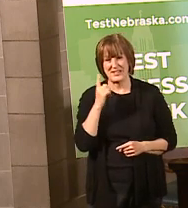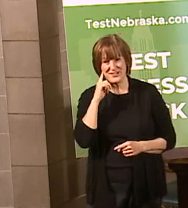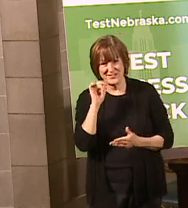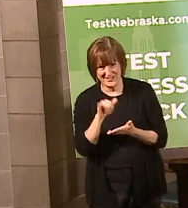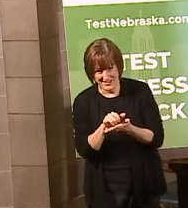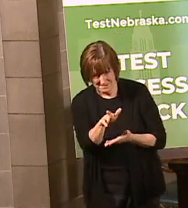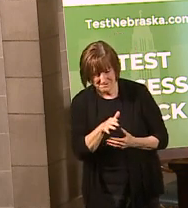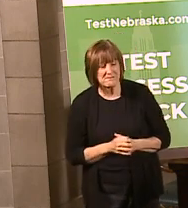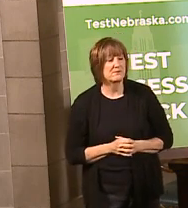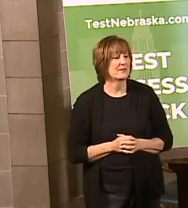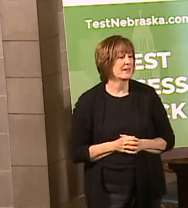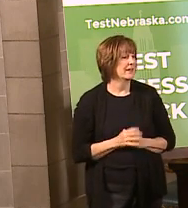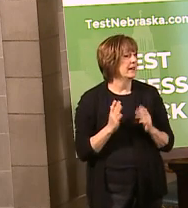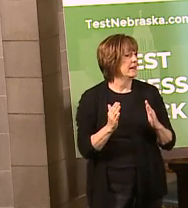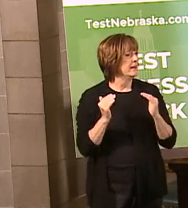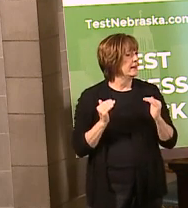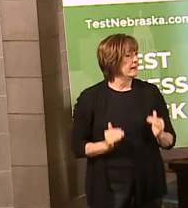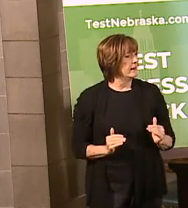Okay, next.